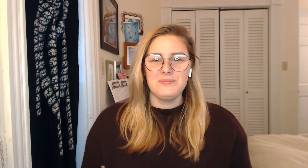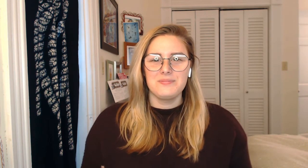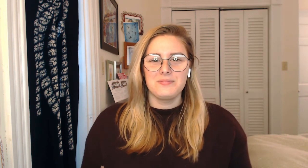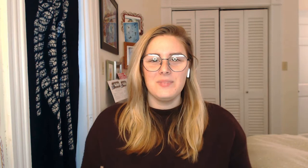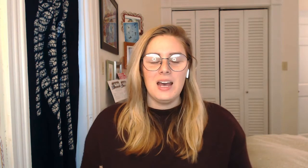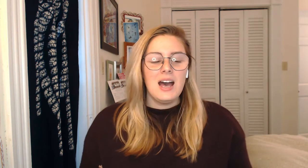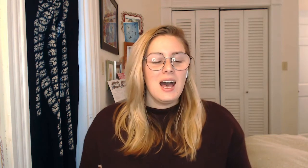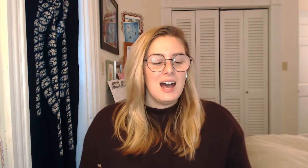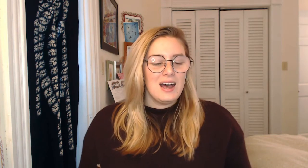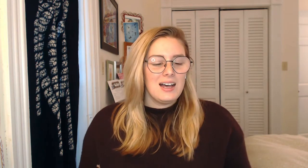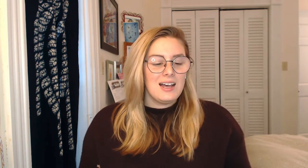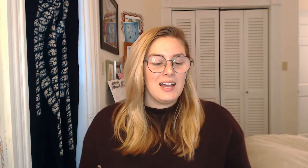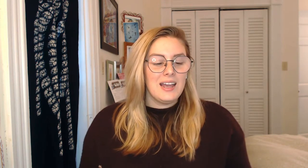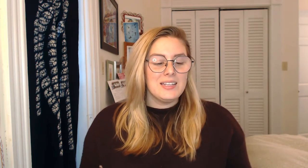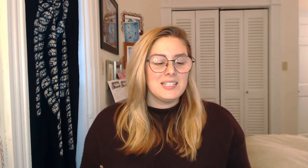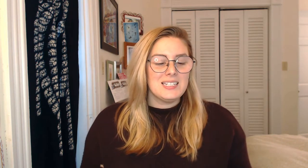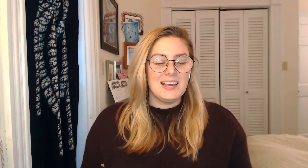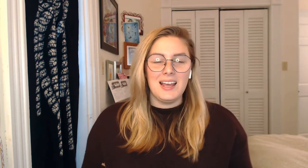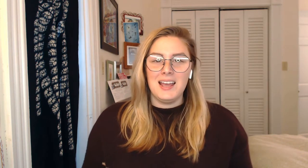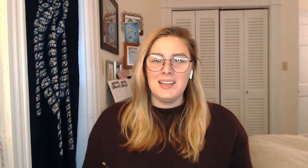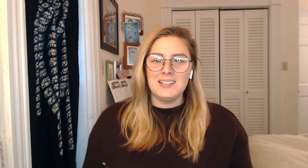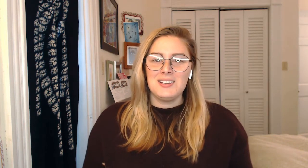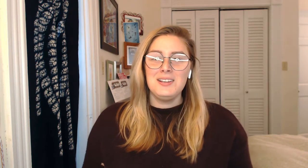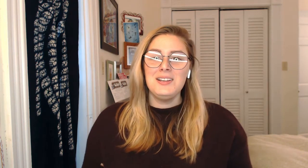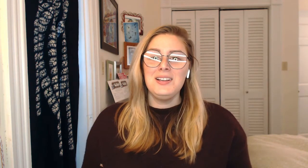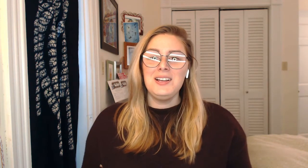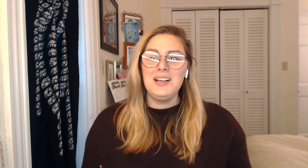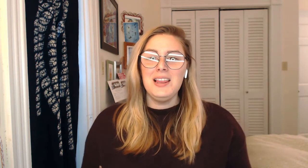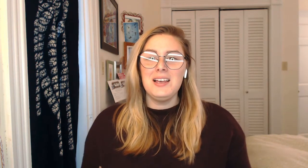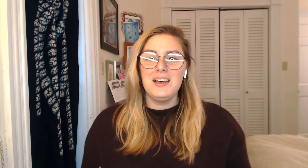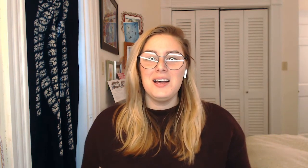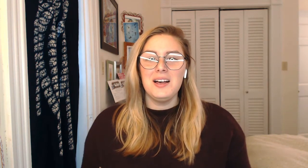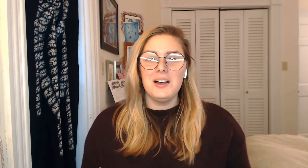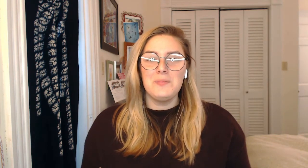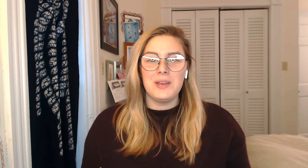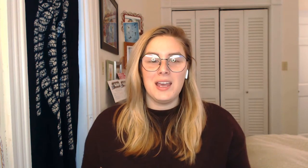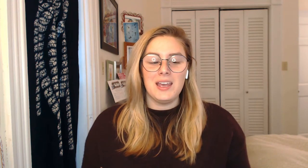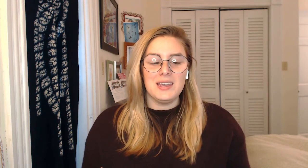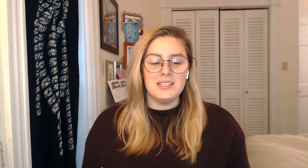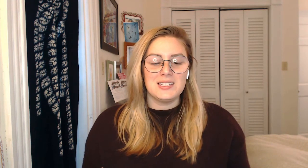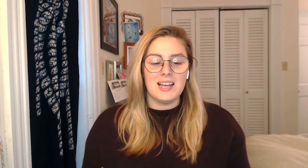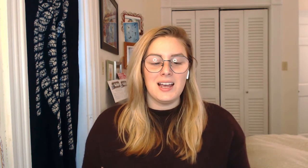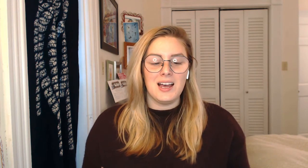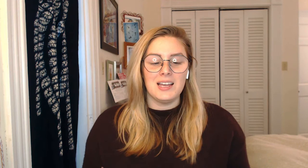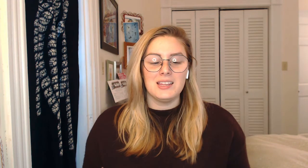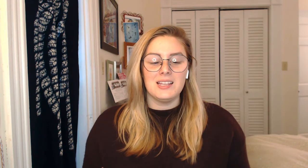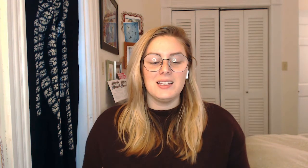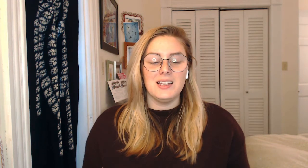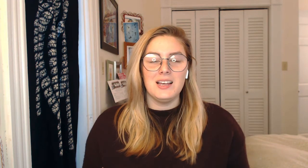I stand all amazed at the wind.